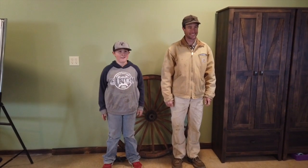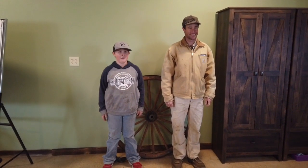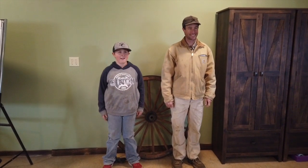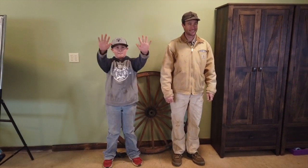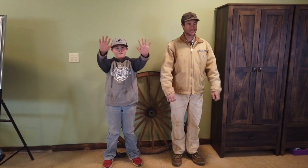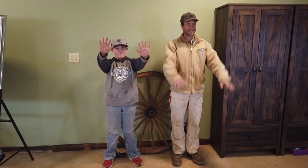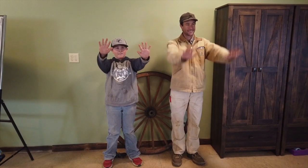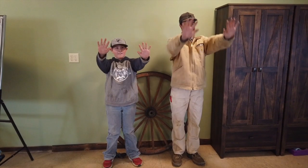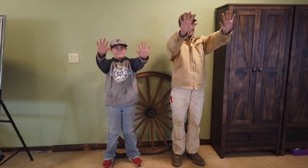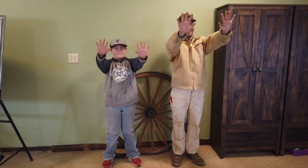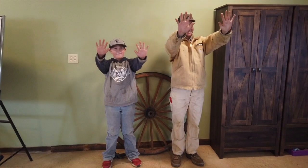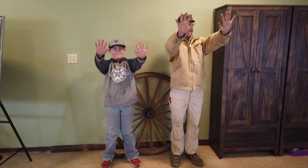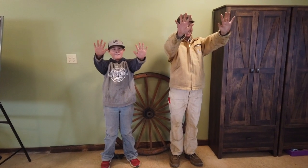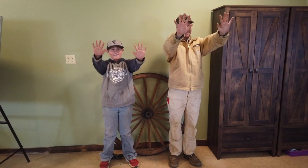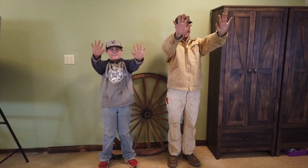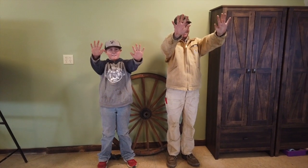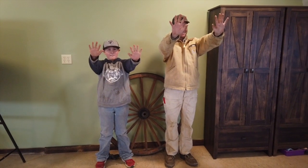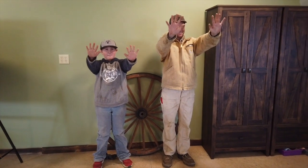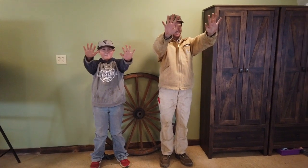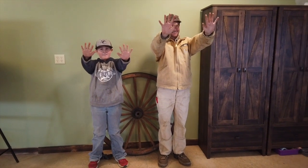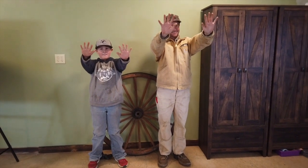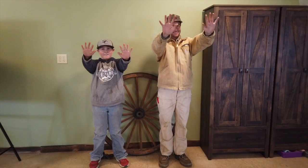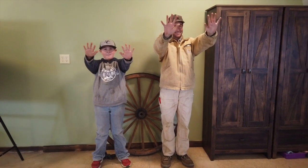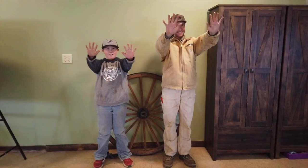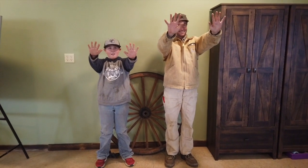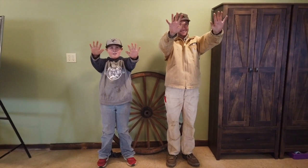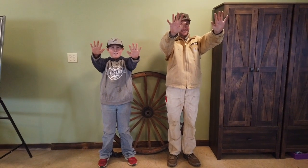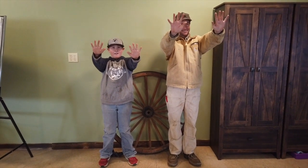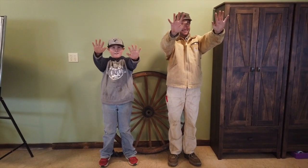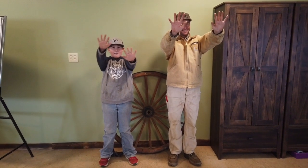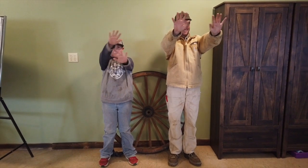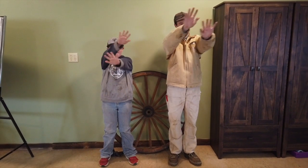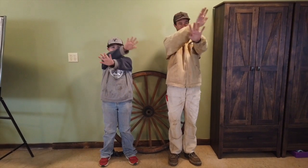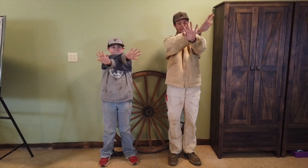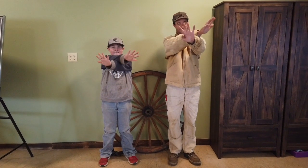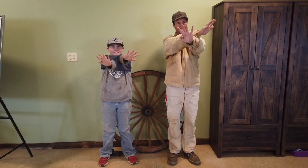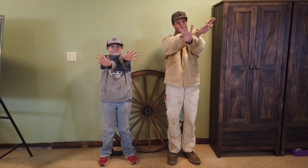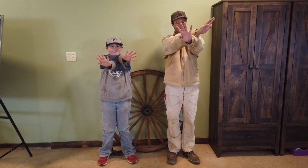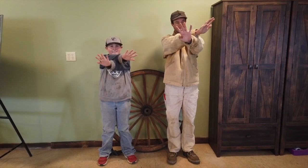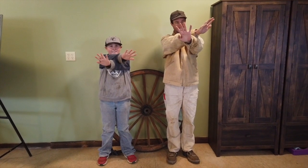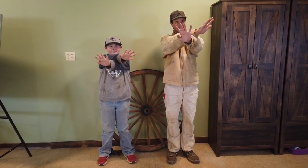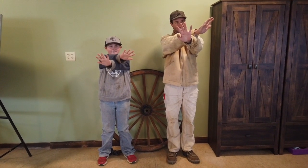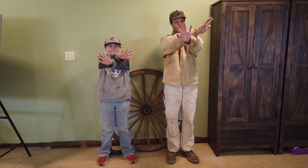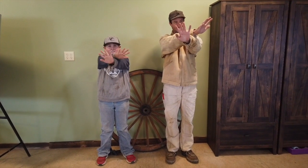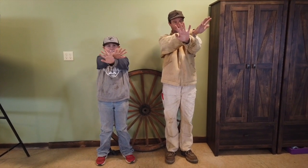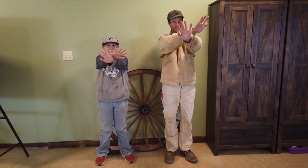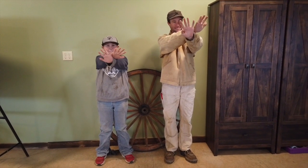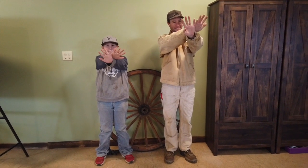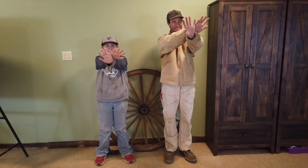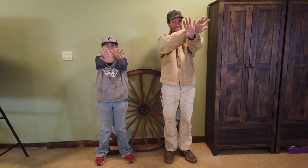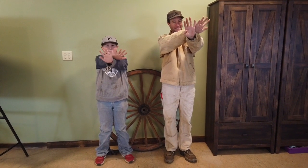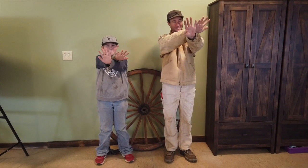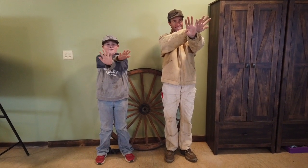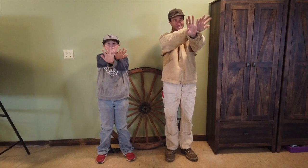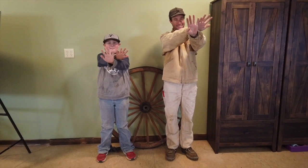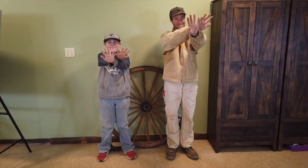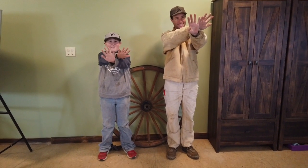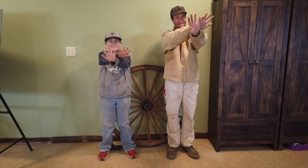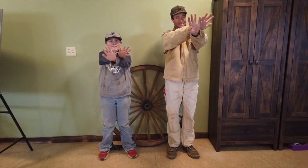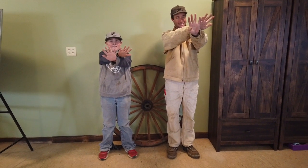put your hands out straight cross your arms so your pinkies are together and roll your hands